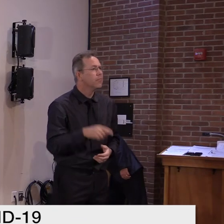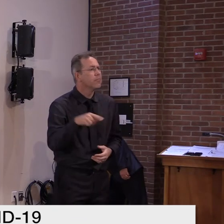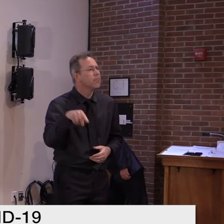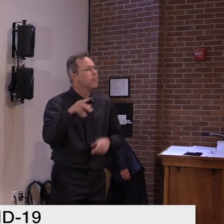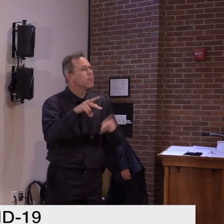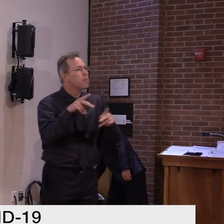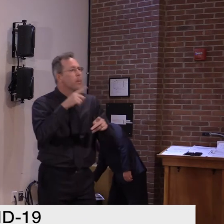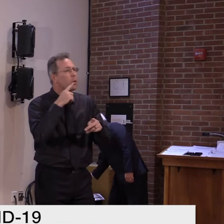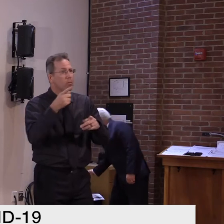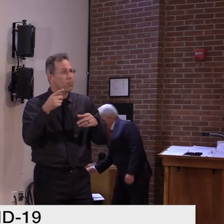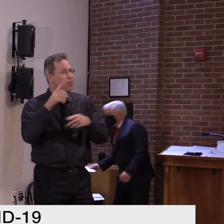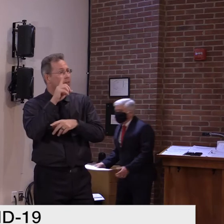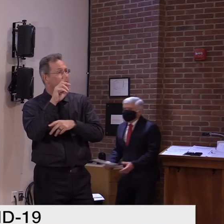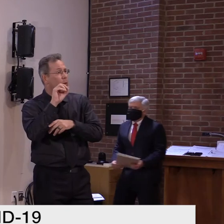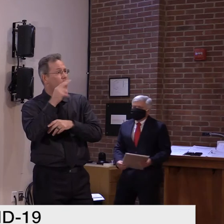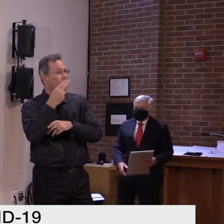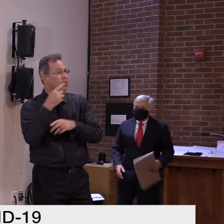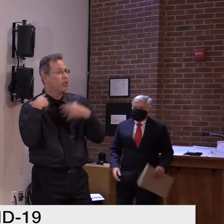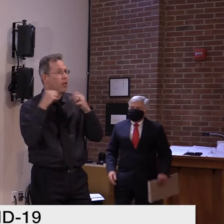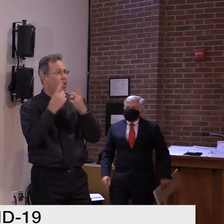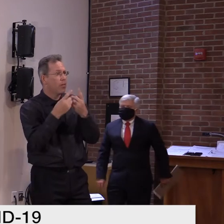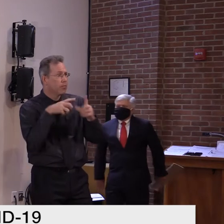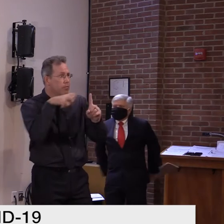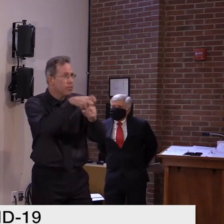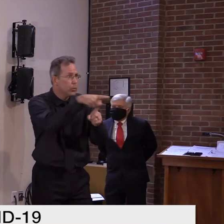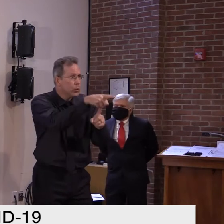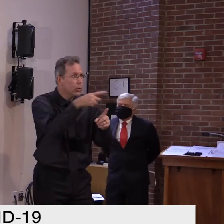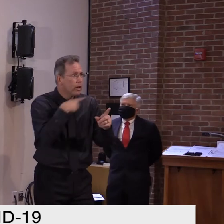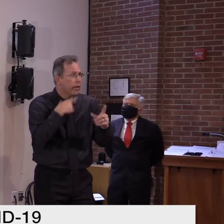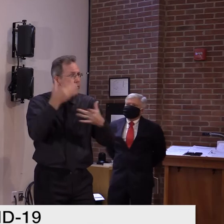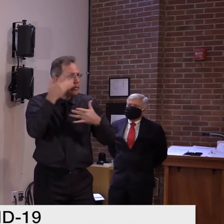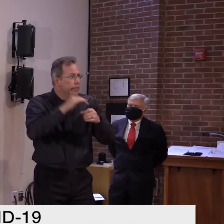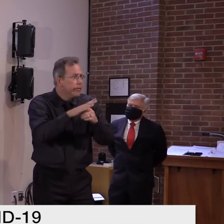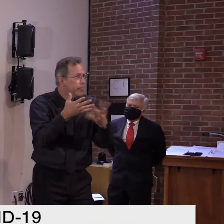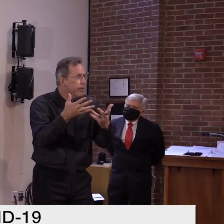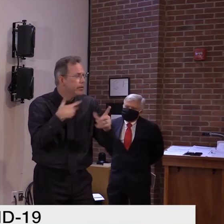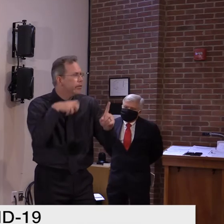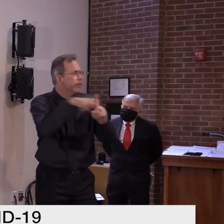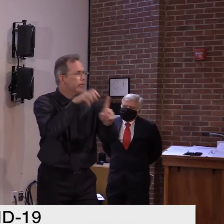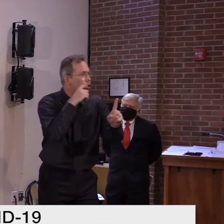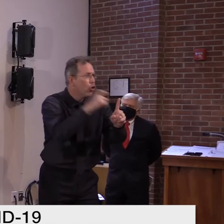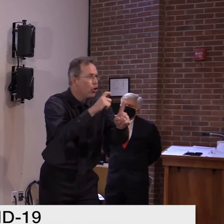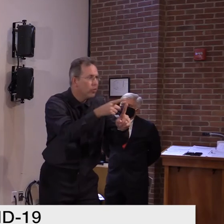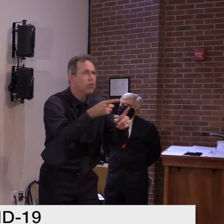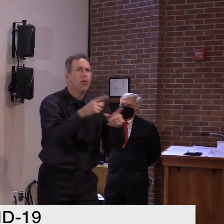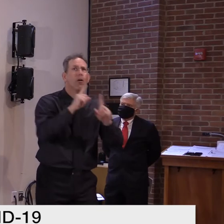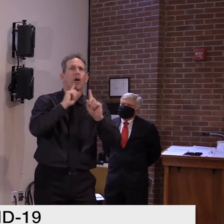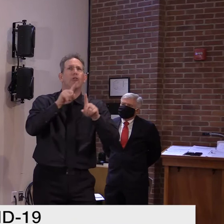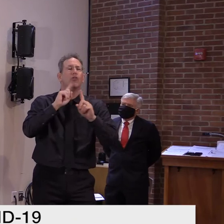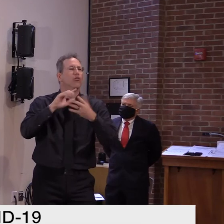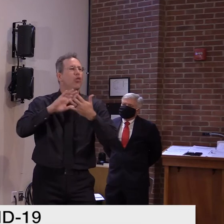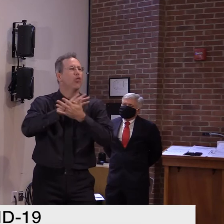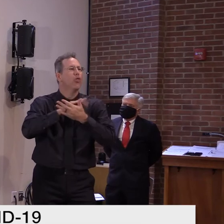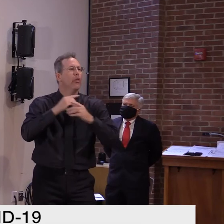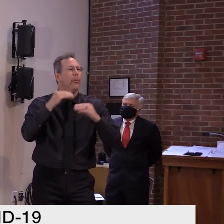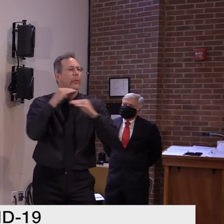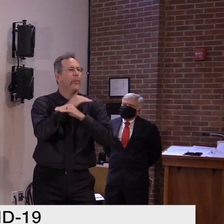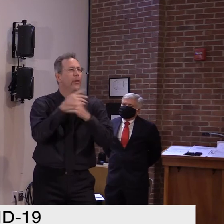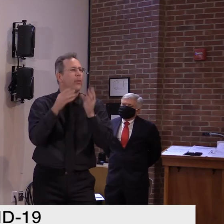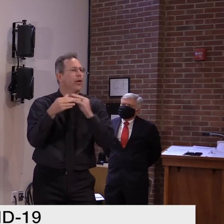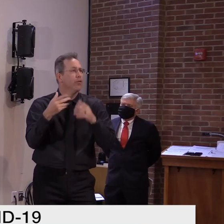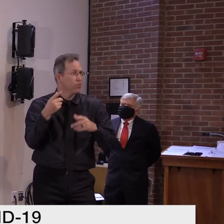Uh, if that's for me, uh, again, we're just beginning, uh, uh, short duration process to, uh,